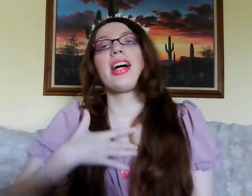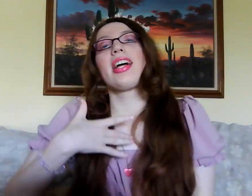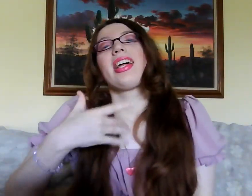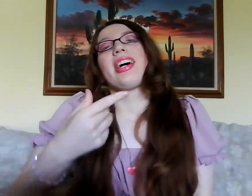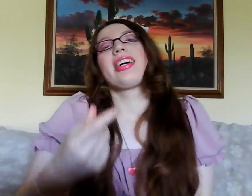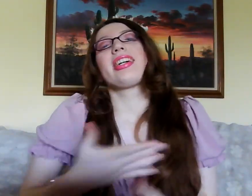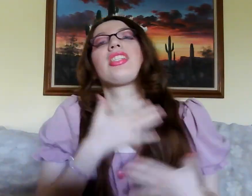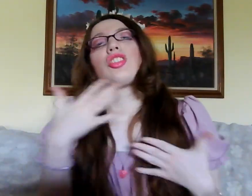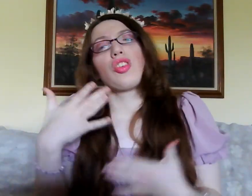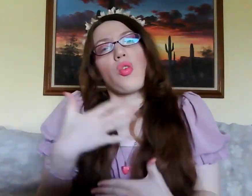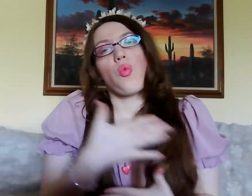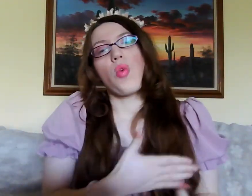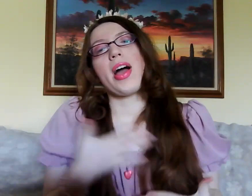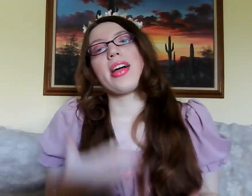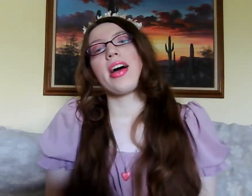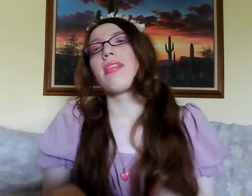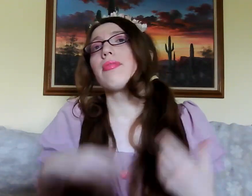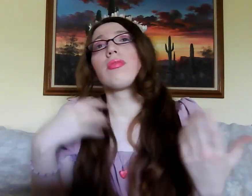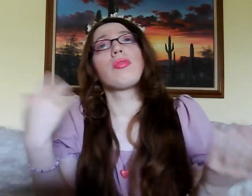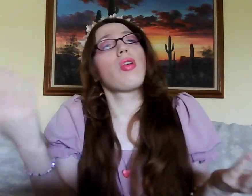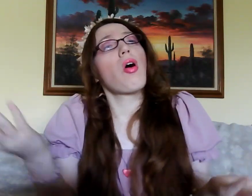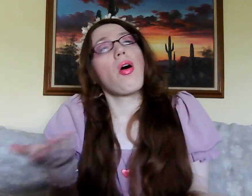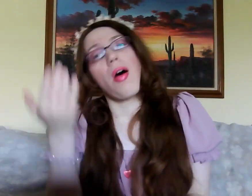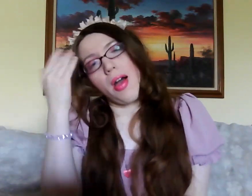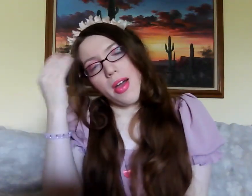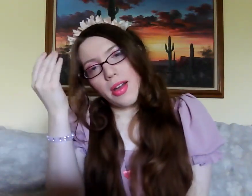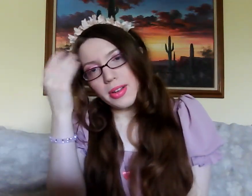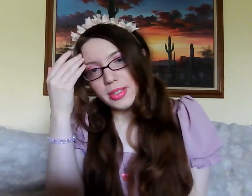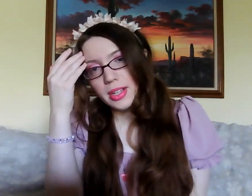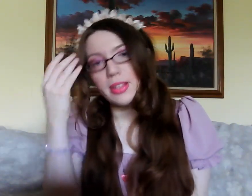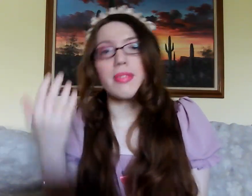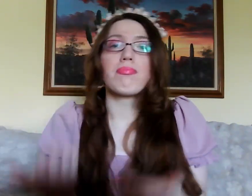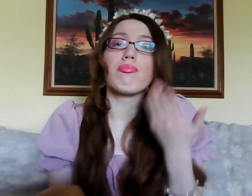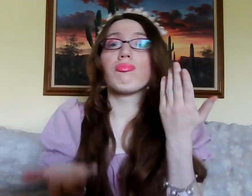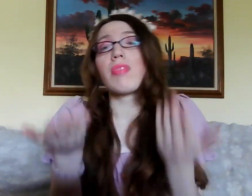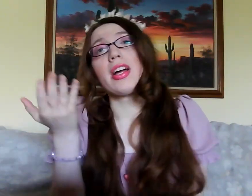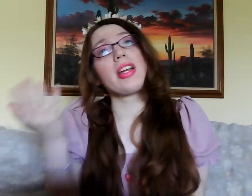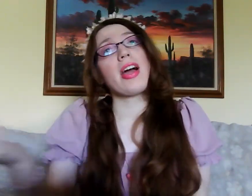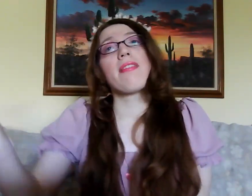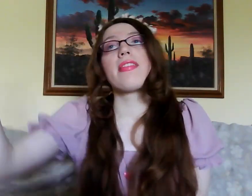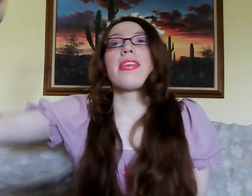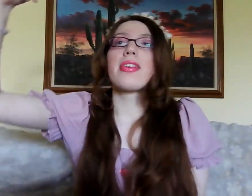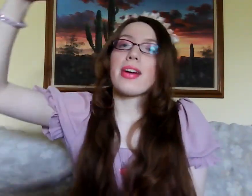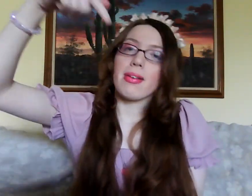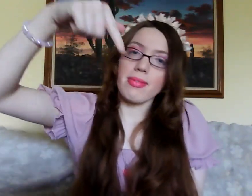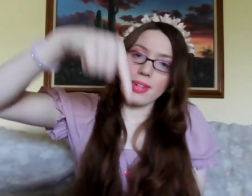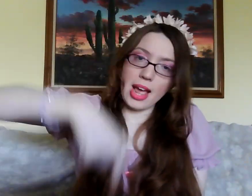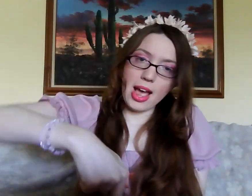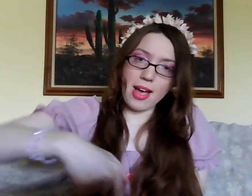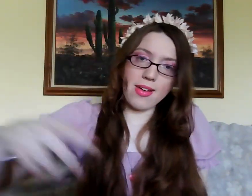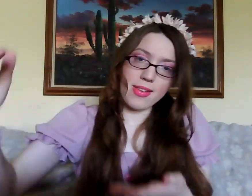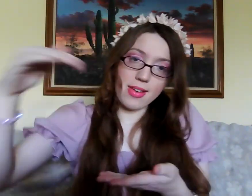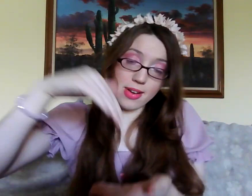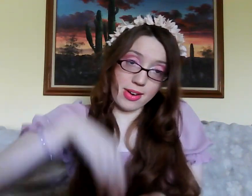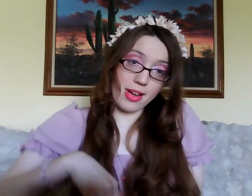like it so well, that for all I can tell, I may never come down again.